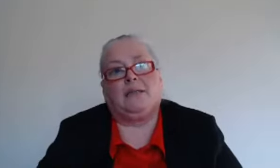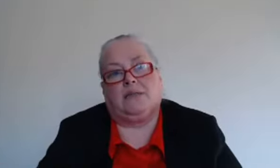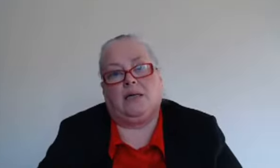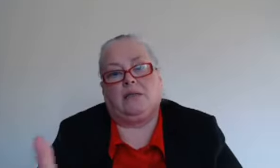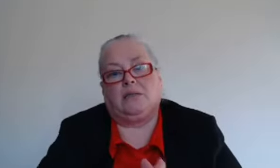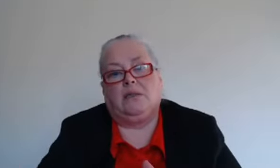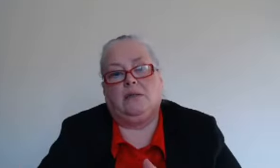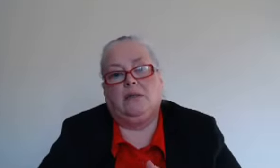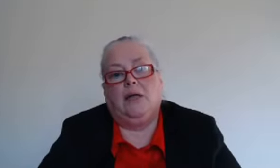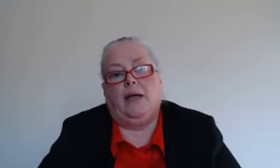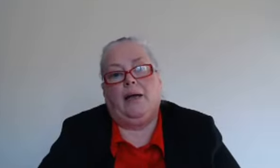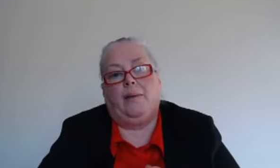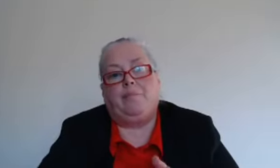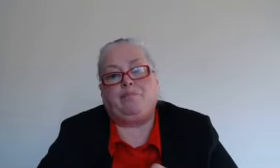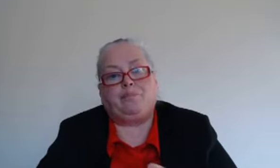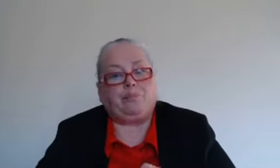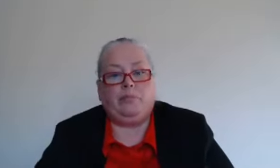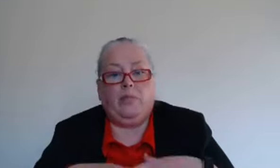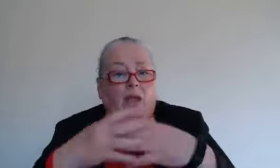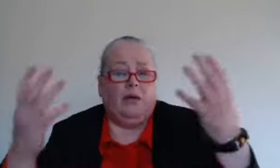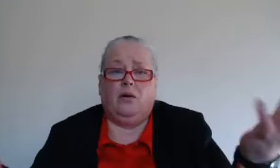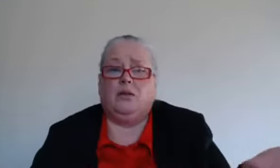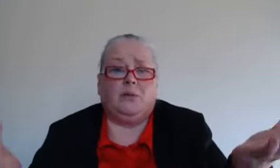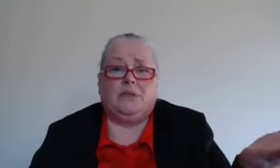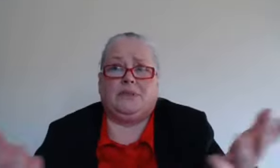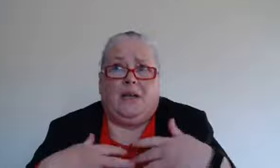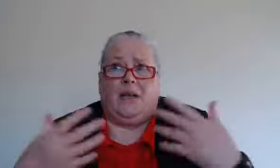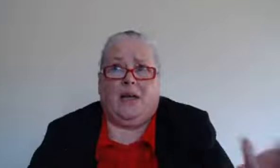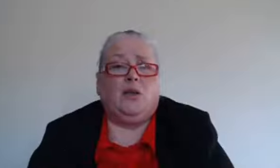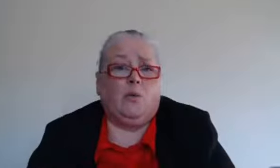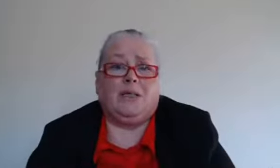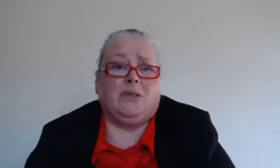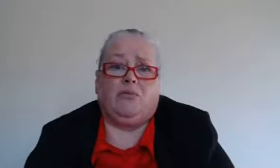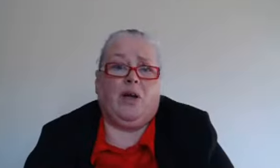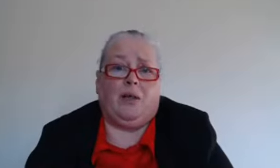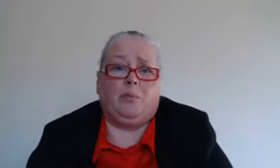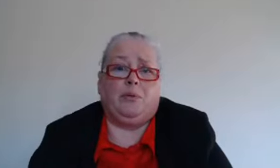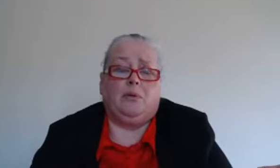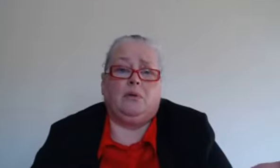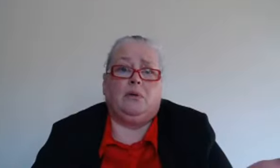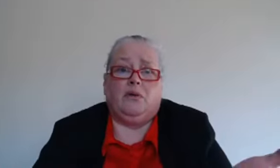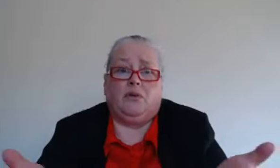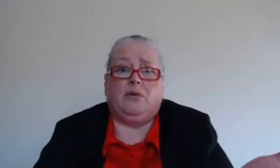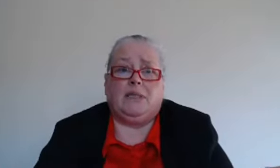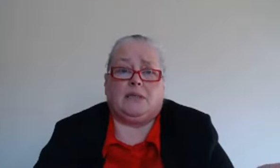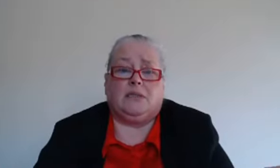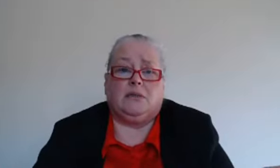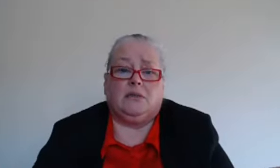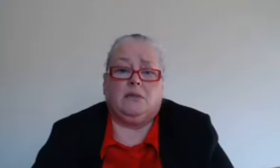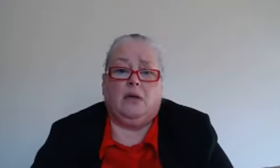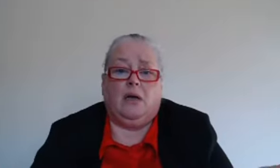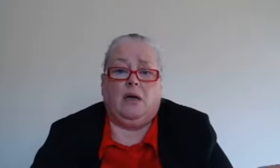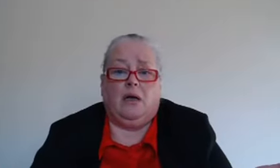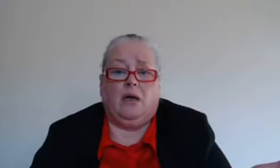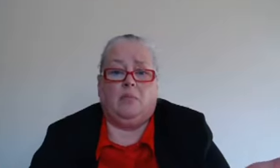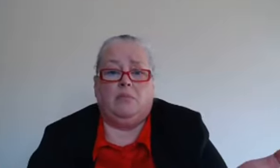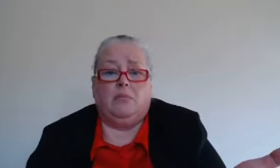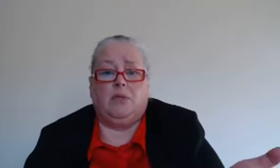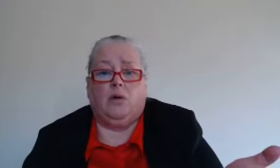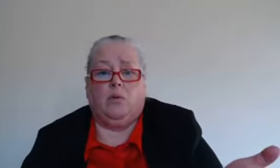the task and you know another one is like are you asking for help if you need it you know